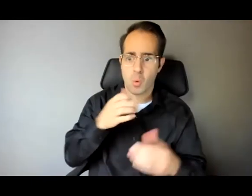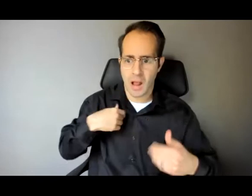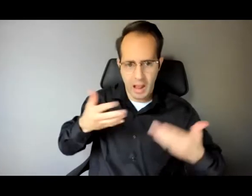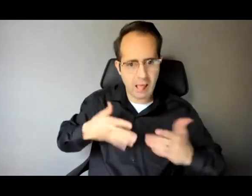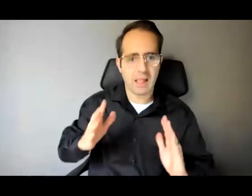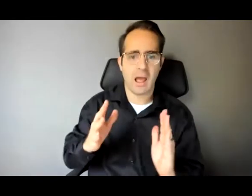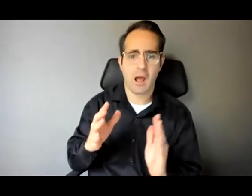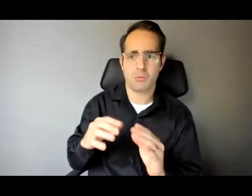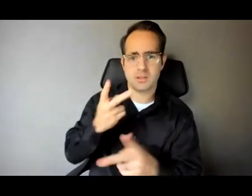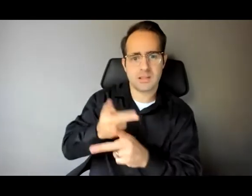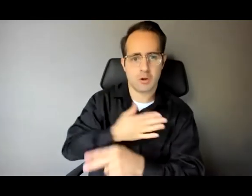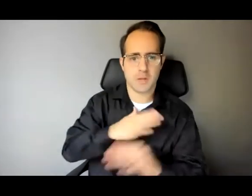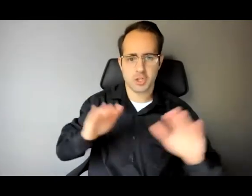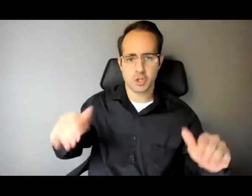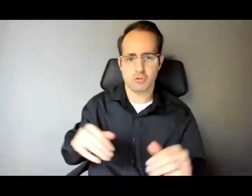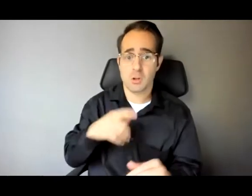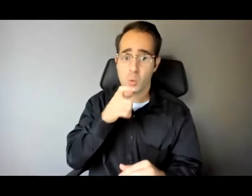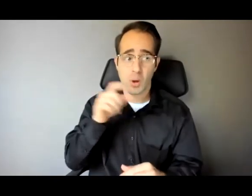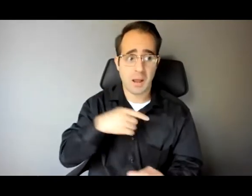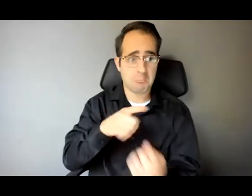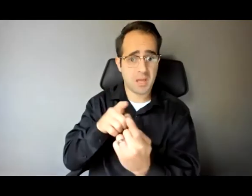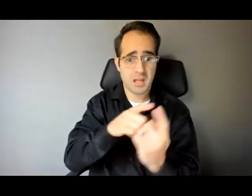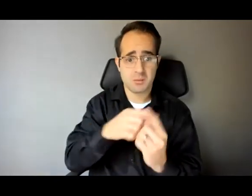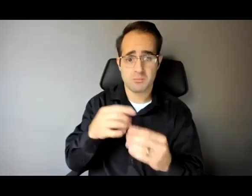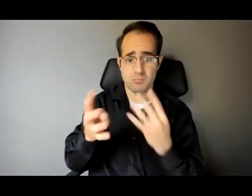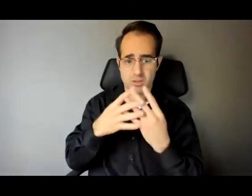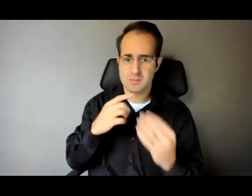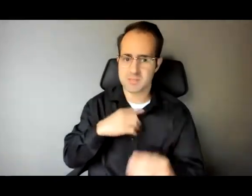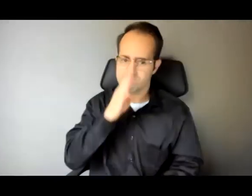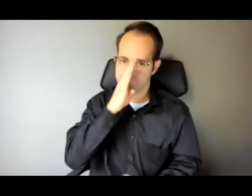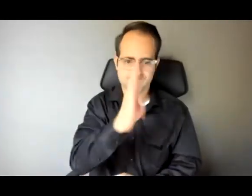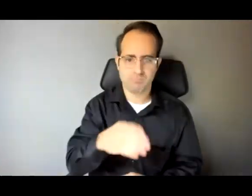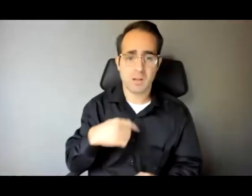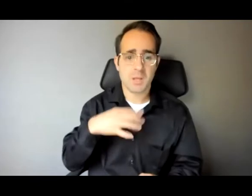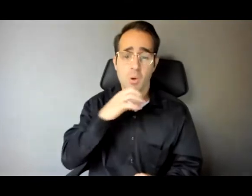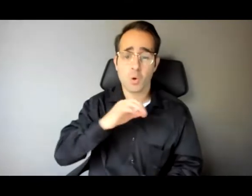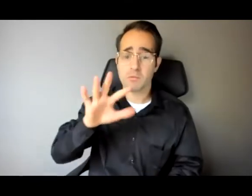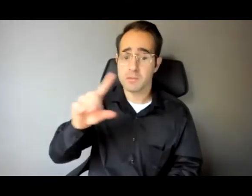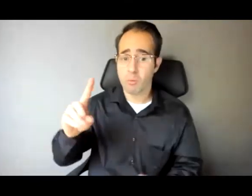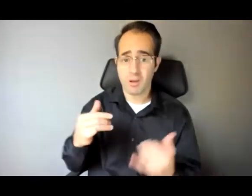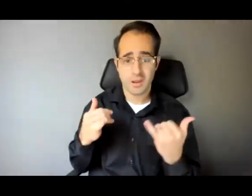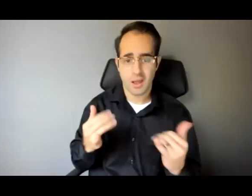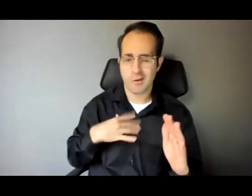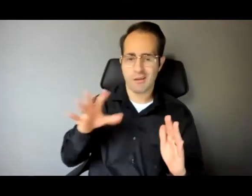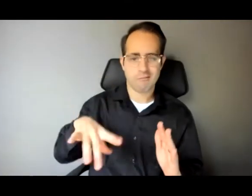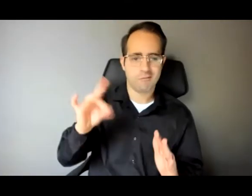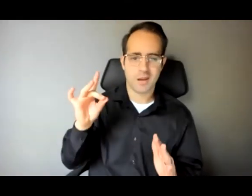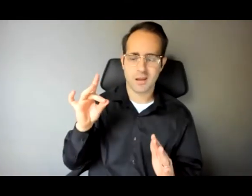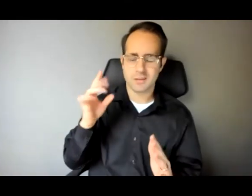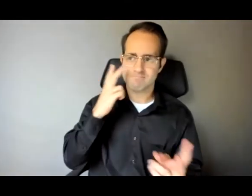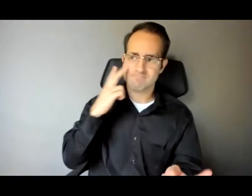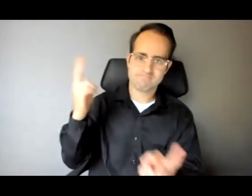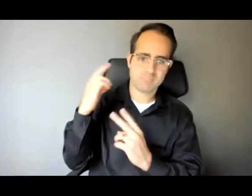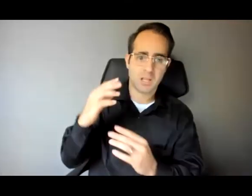when I'm talking about the people I met in prison because here I am 51 years old and I've found that some of the most